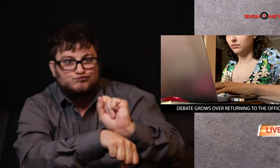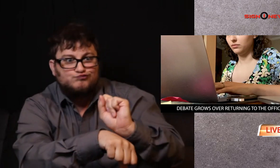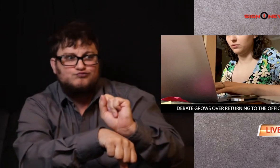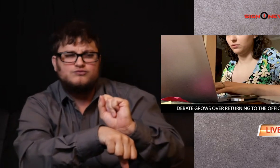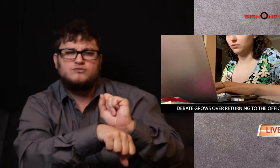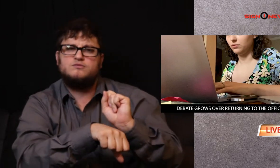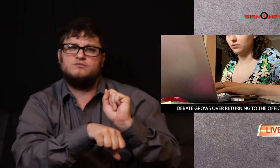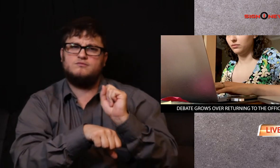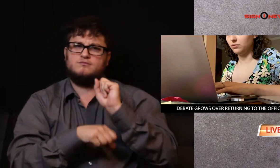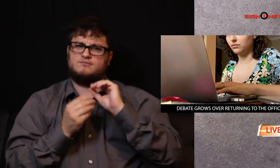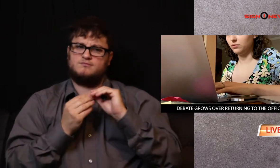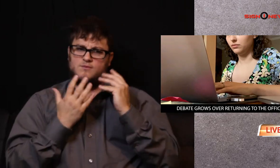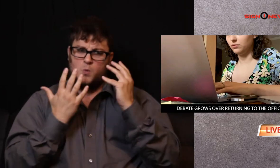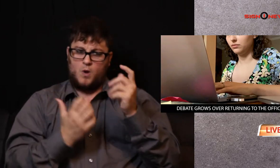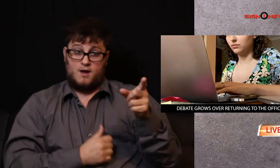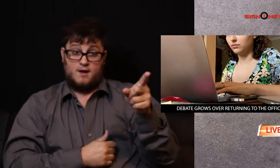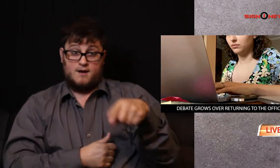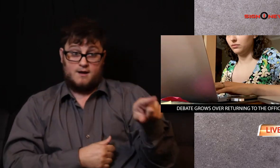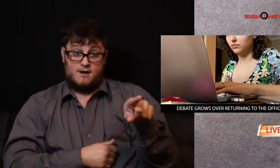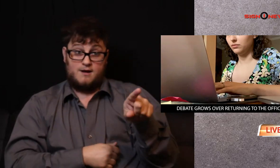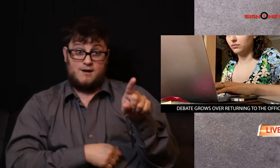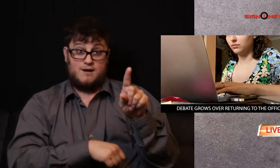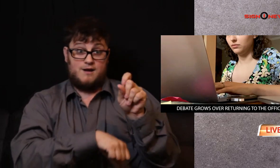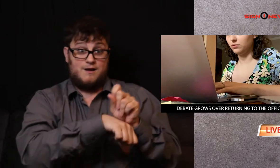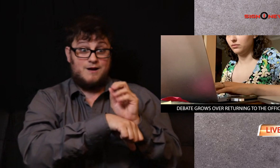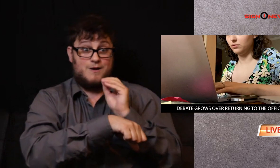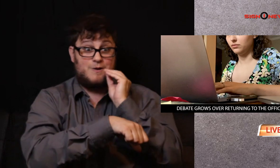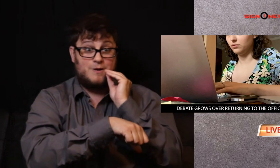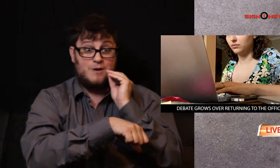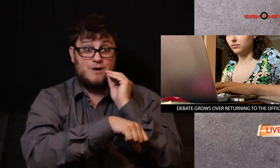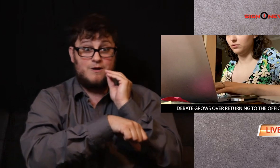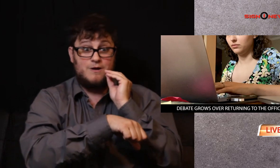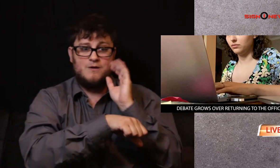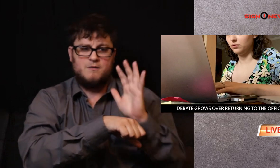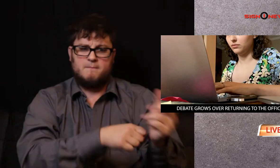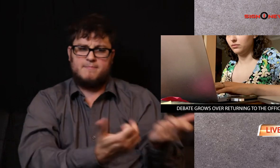Bosses want their employees back in the office.